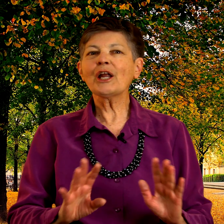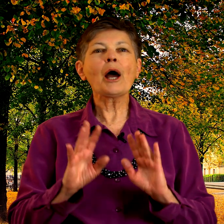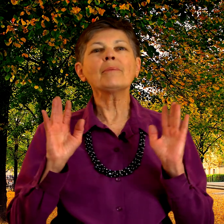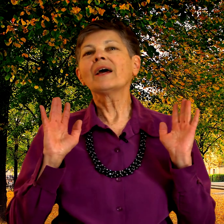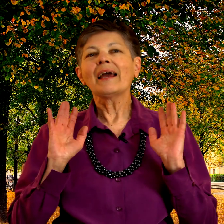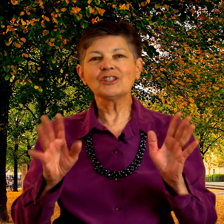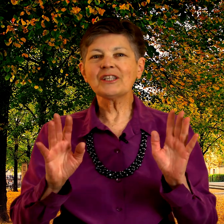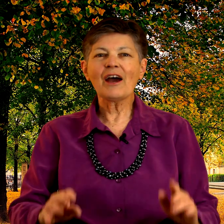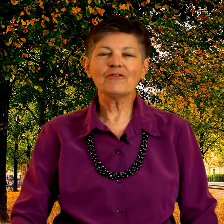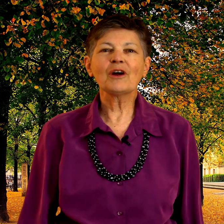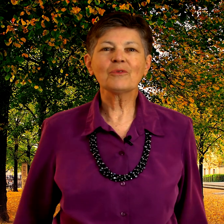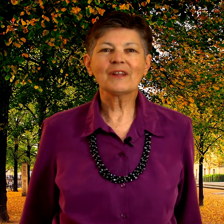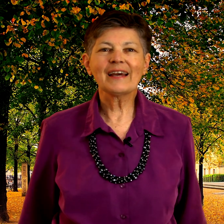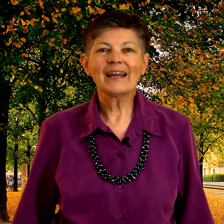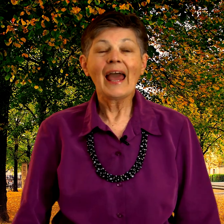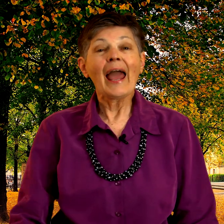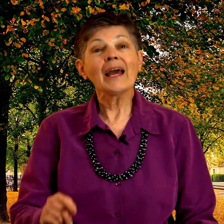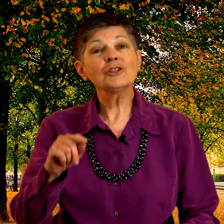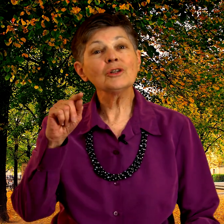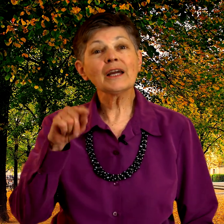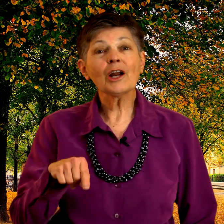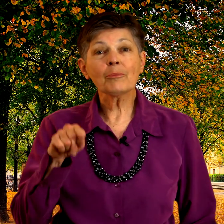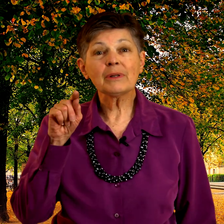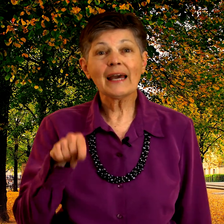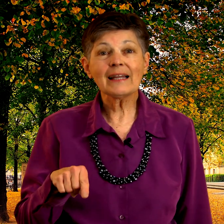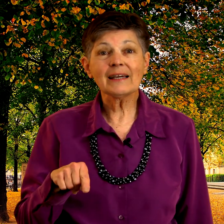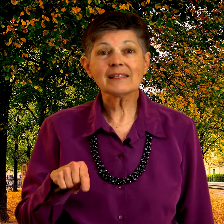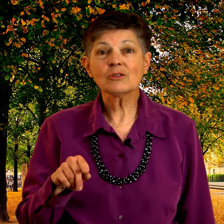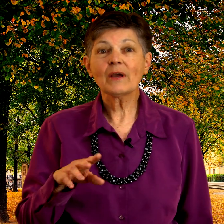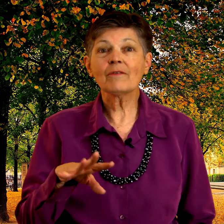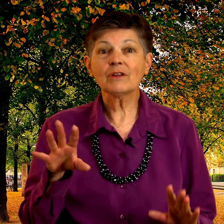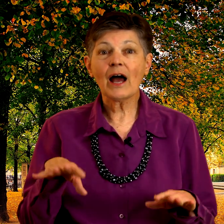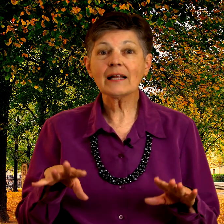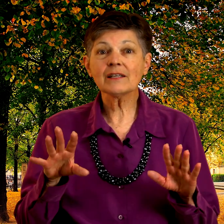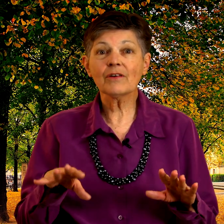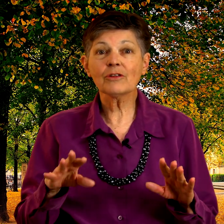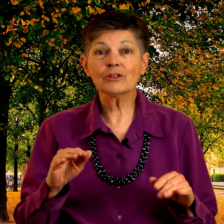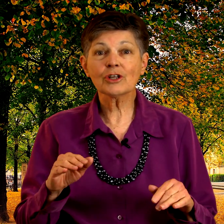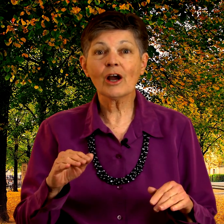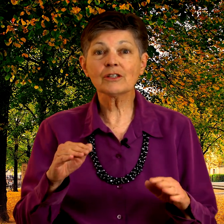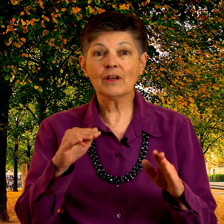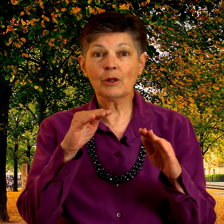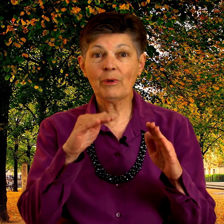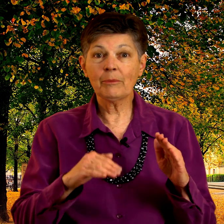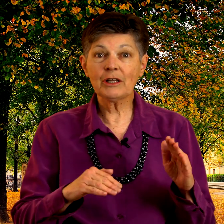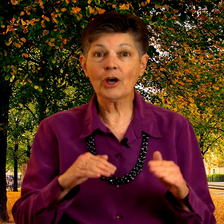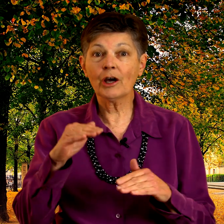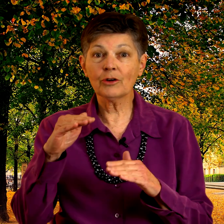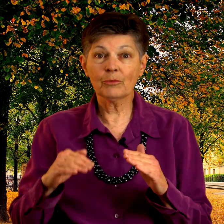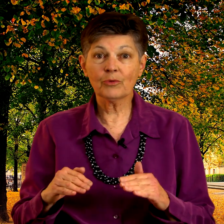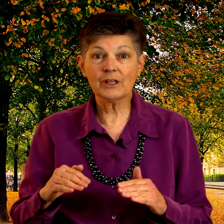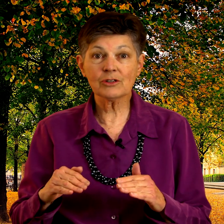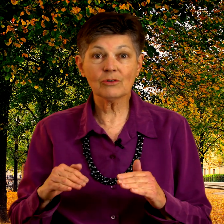it up. Just have fun with it. And do look at our playlist because we have lots of other songs in the baby, toddler, and preschool